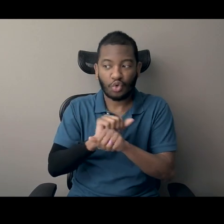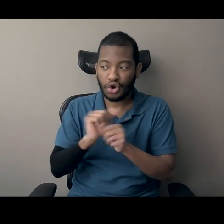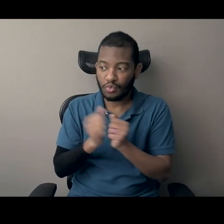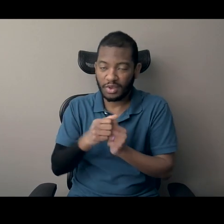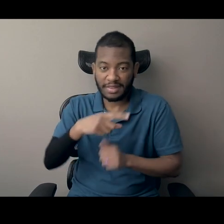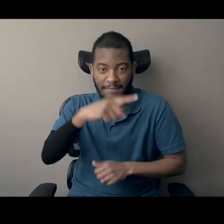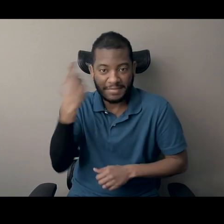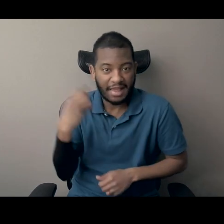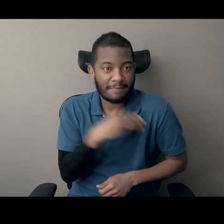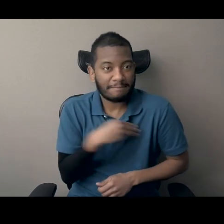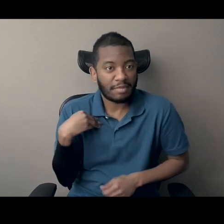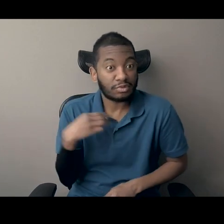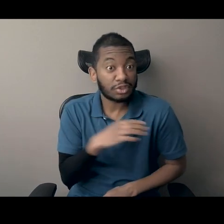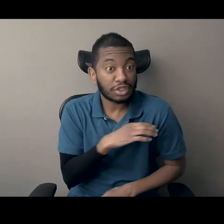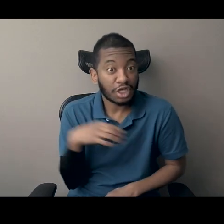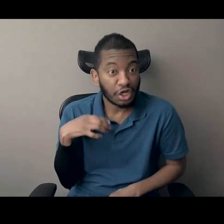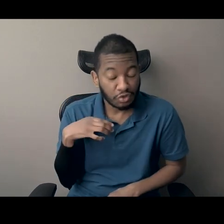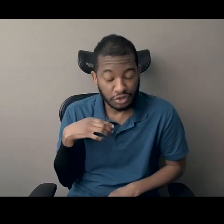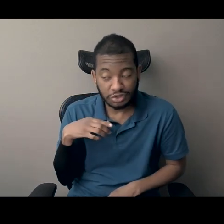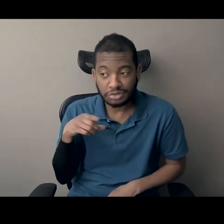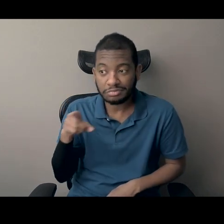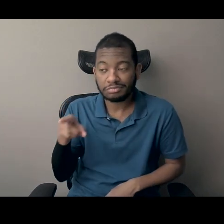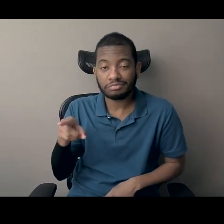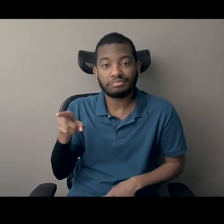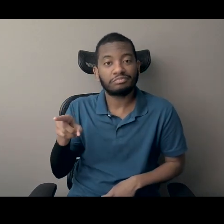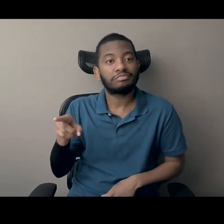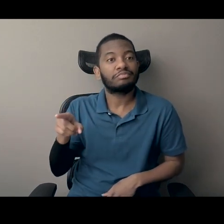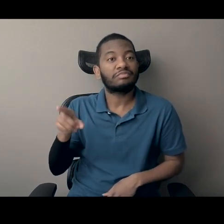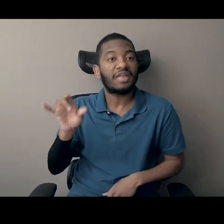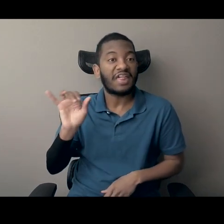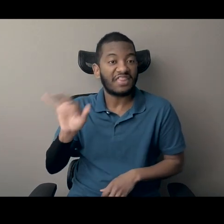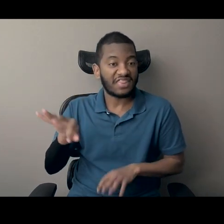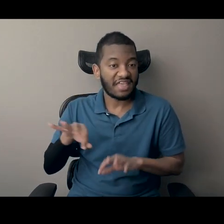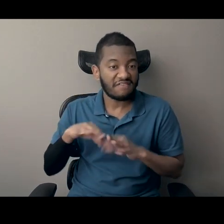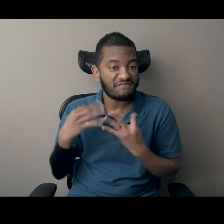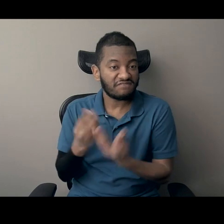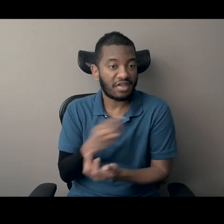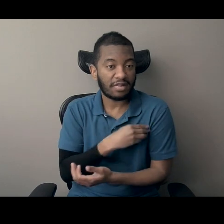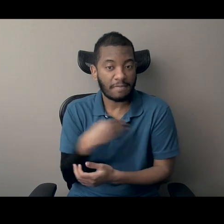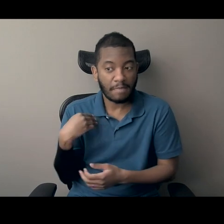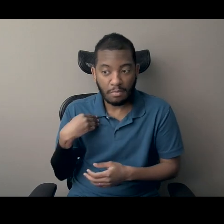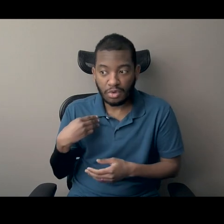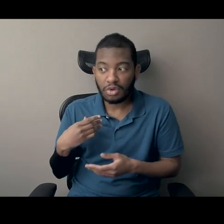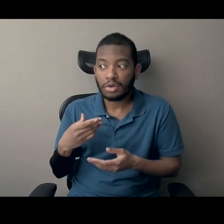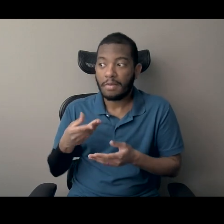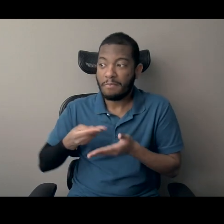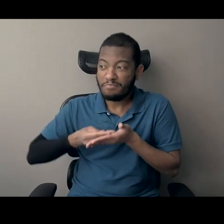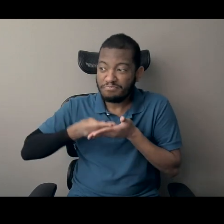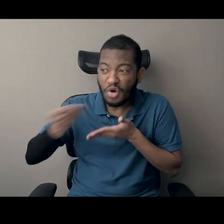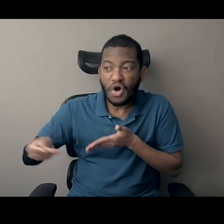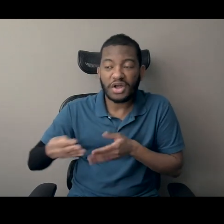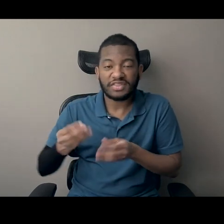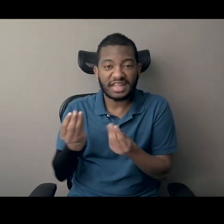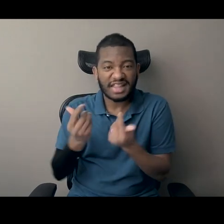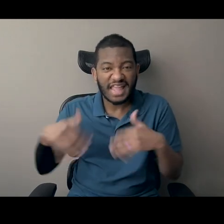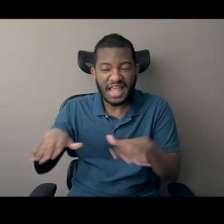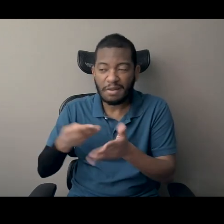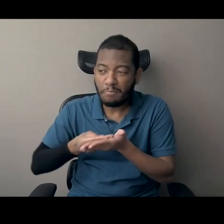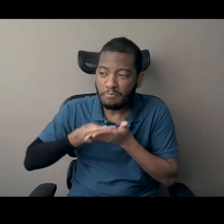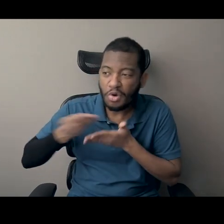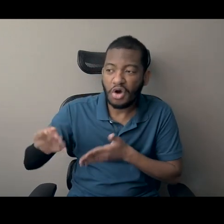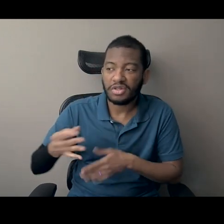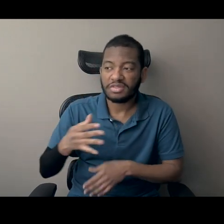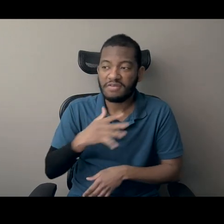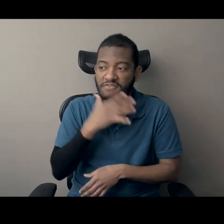ancestor is the one who originally purchased the farm in the land and wants Malcolm to understand how important that land